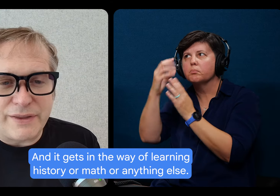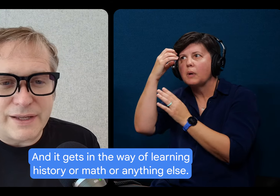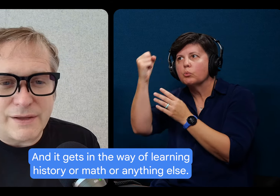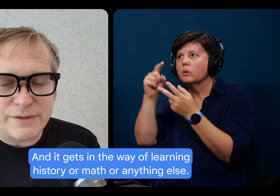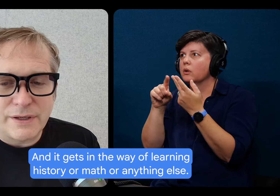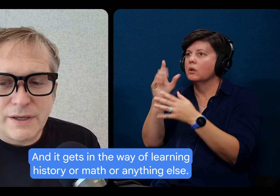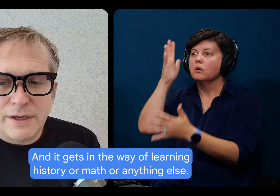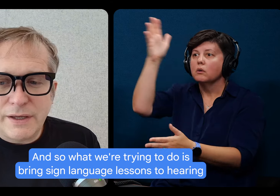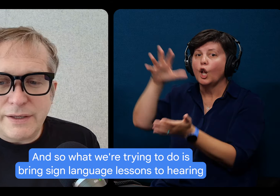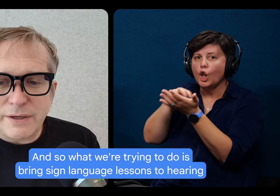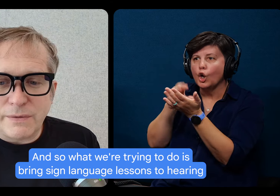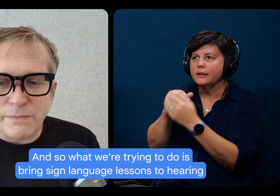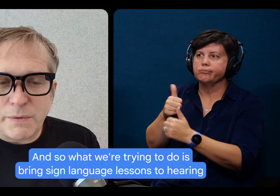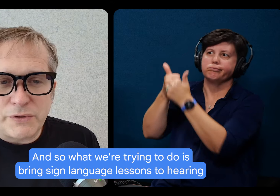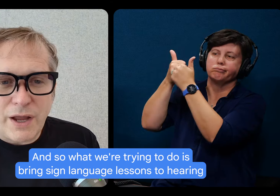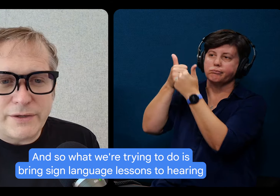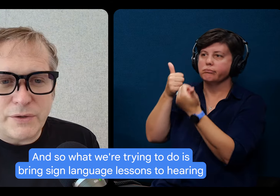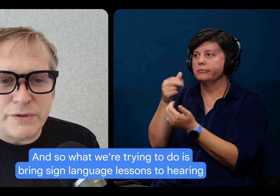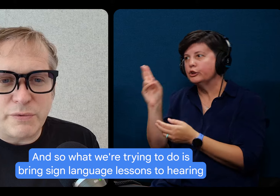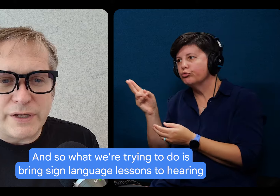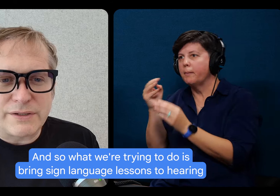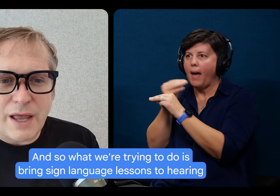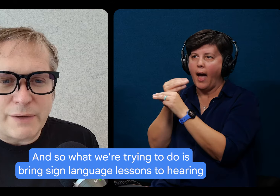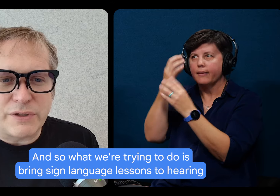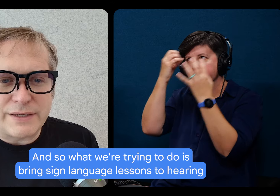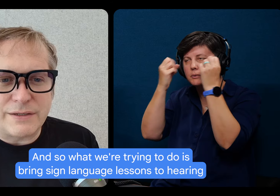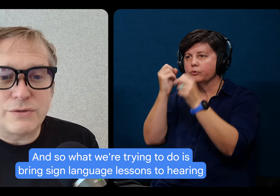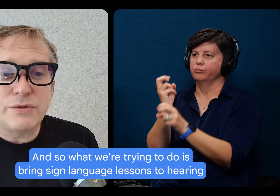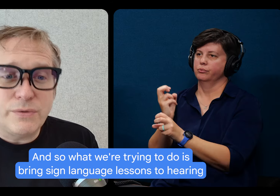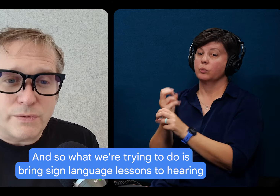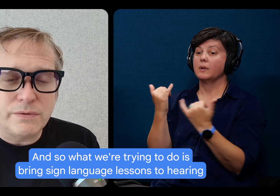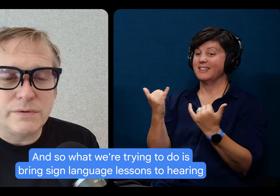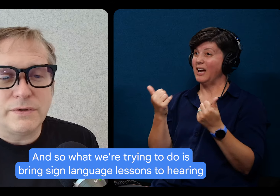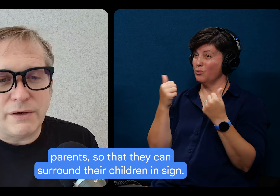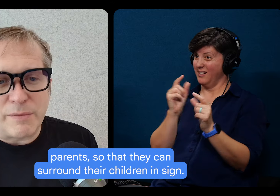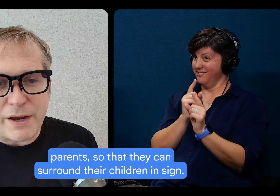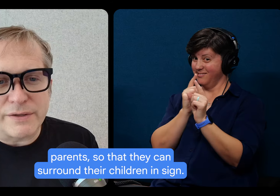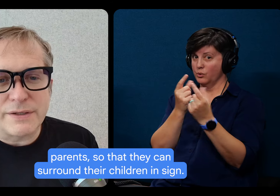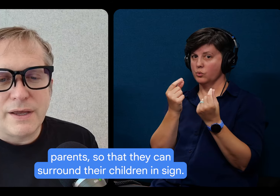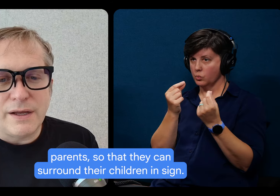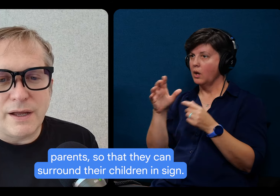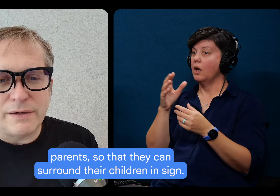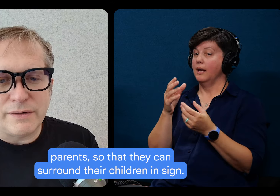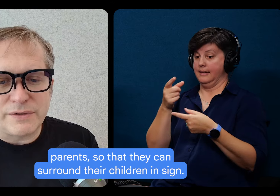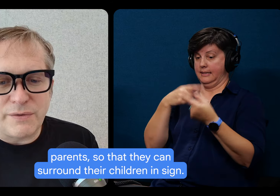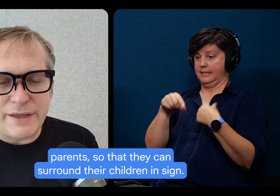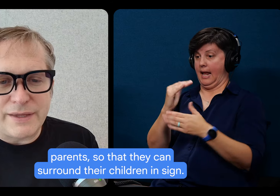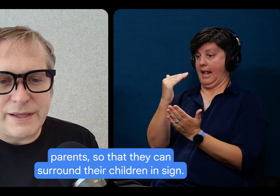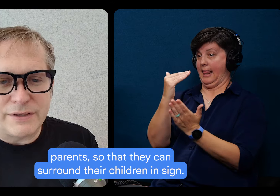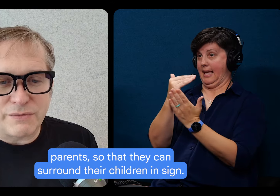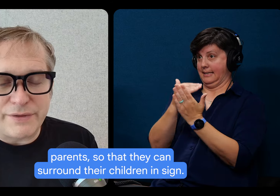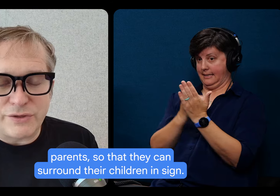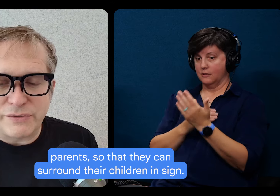math or anything else. And so what we're trying to do is bring sign language lessons to hearing parents so